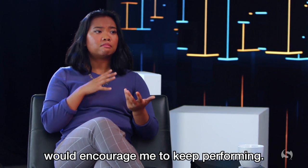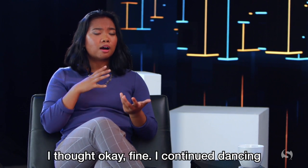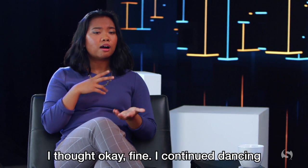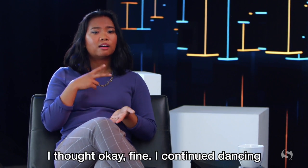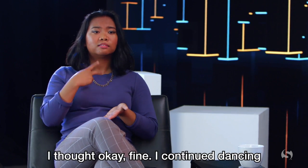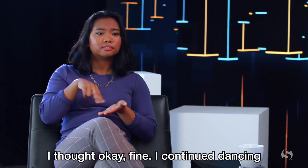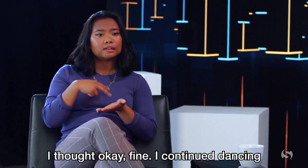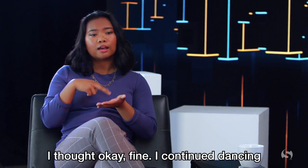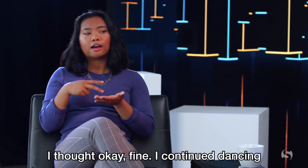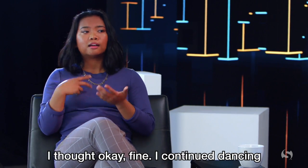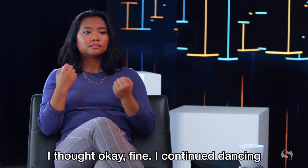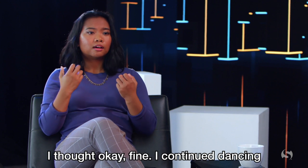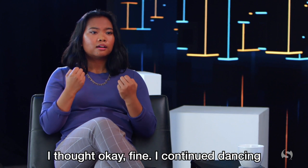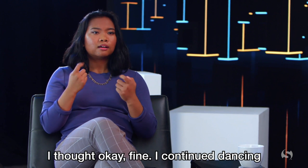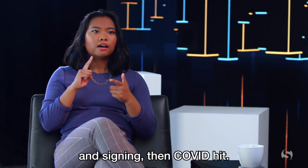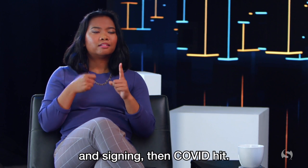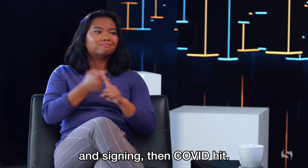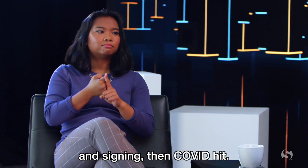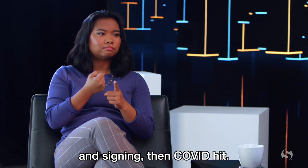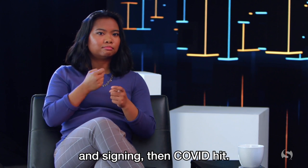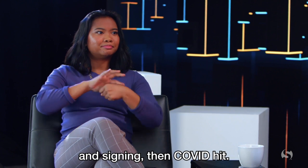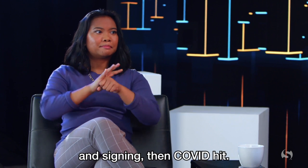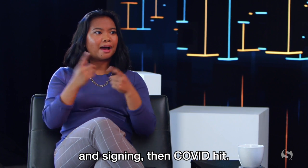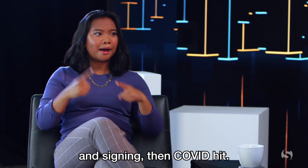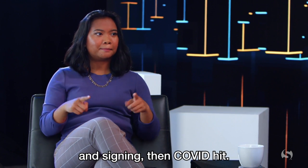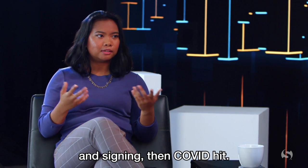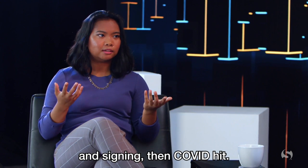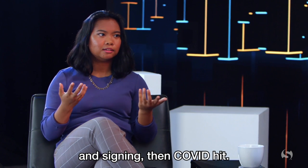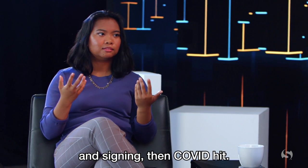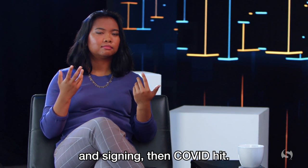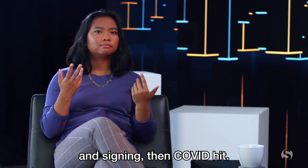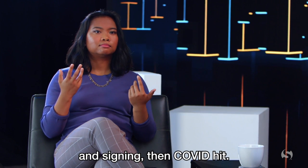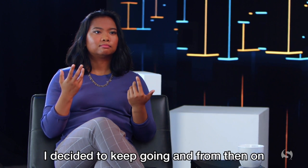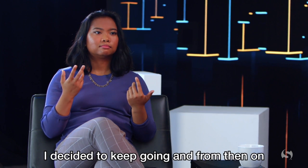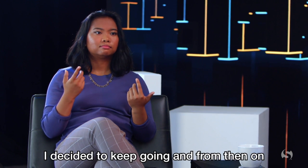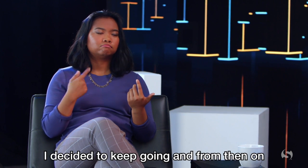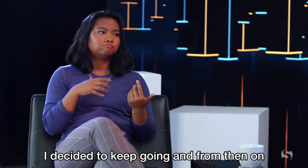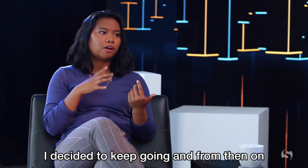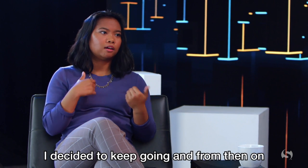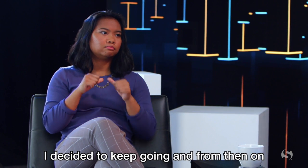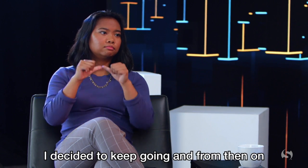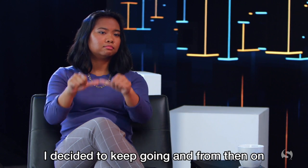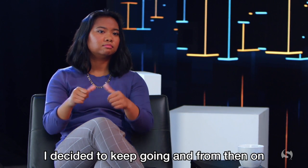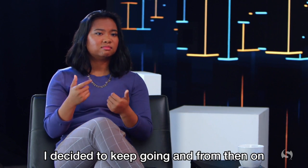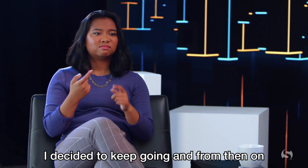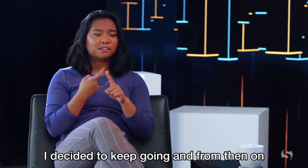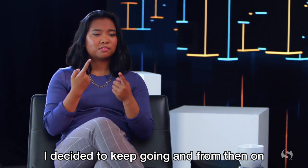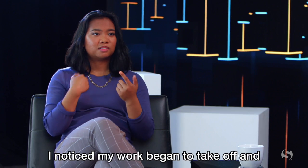I thought, okay, fine. I continued dancing and signing, then COVID hit. I decided to keep going, and from then on,